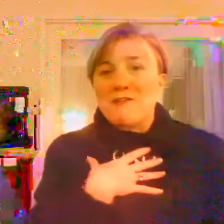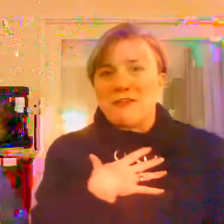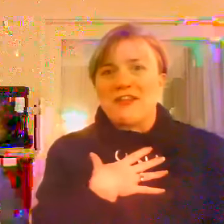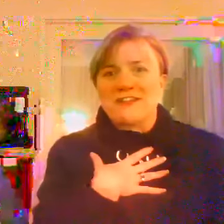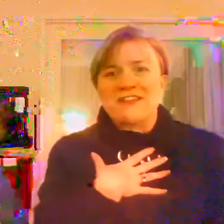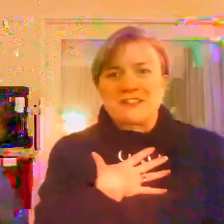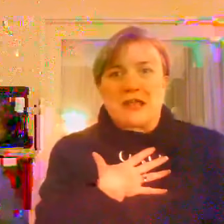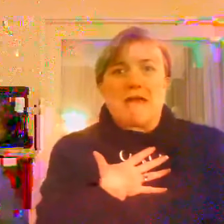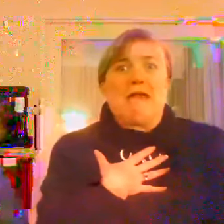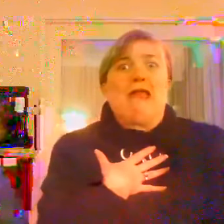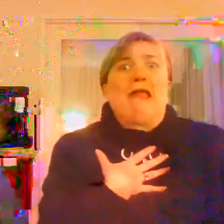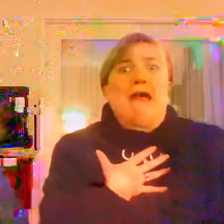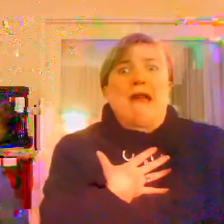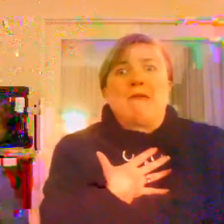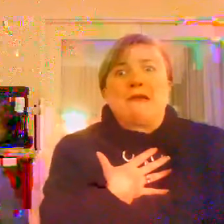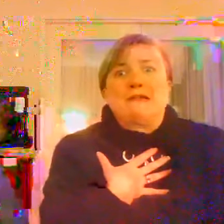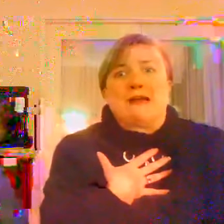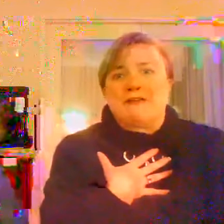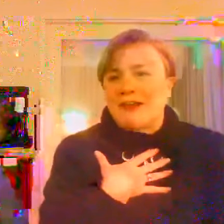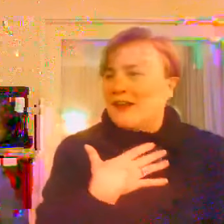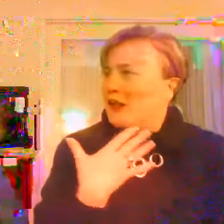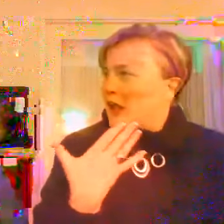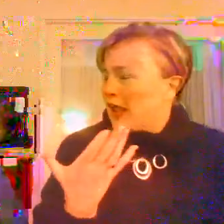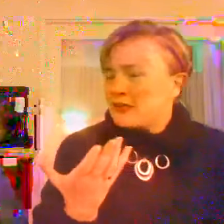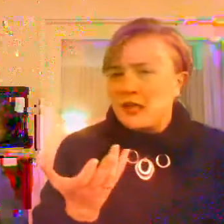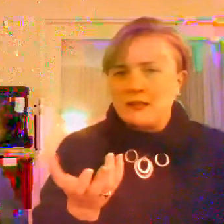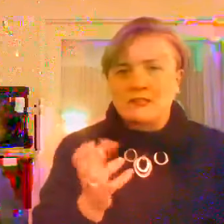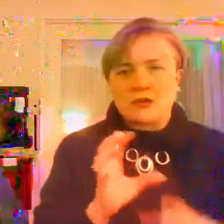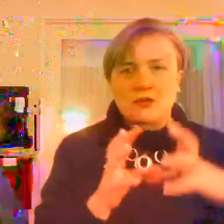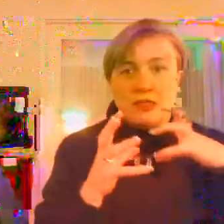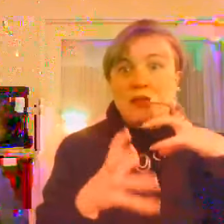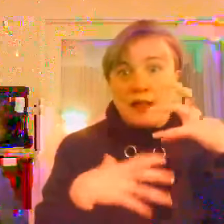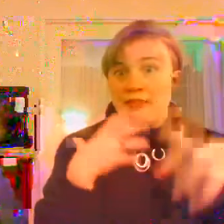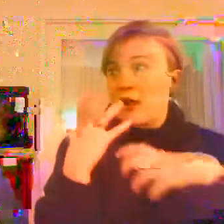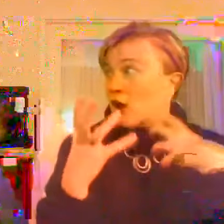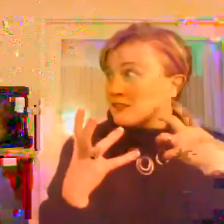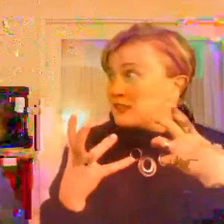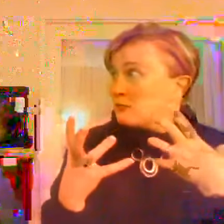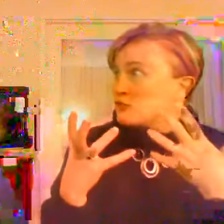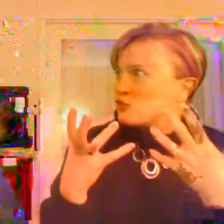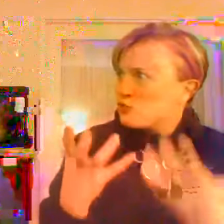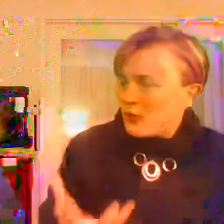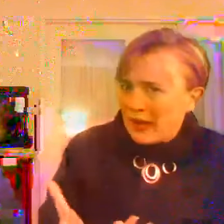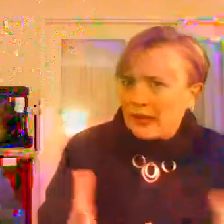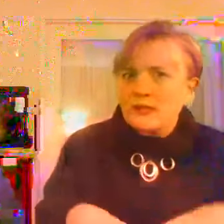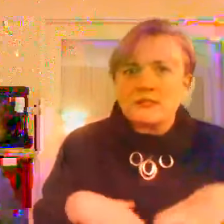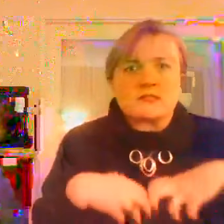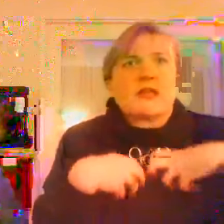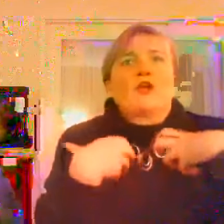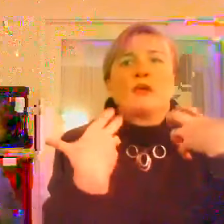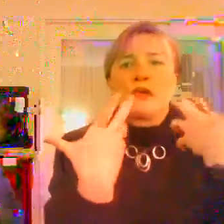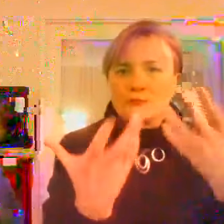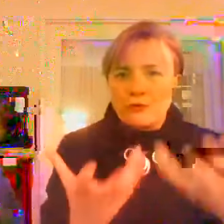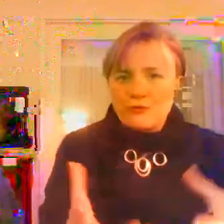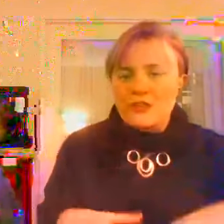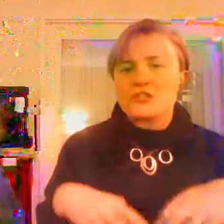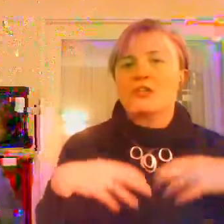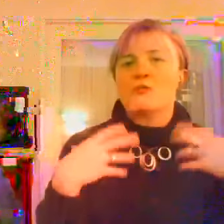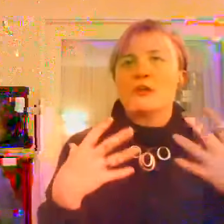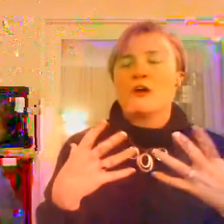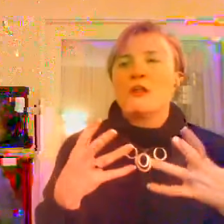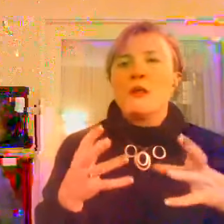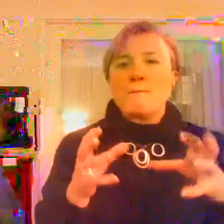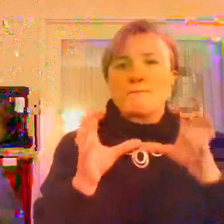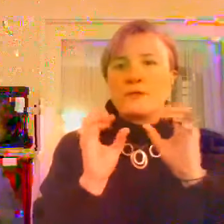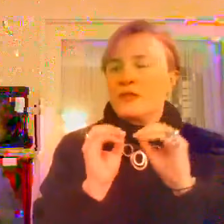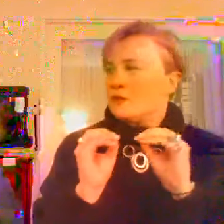Something painful that it's like, Oh, I don't want to do that. Right. And, and so, and, and the concept is great because it's like, okay, it's motivation